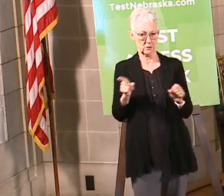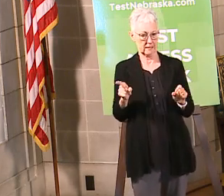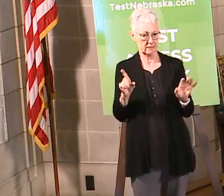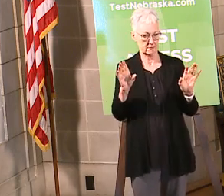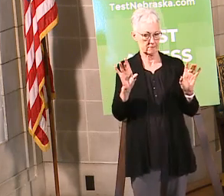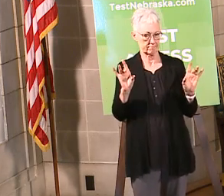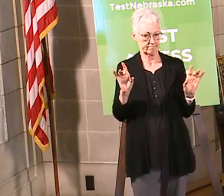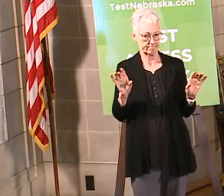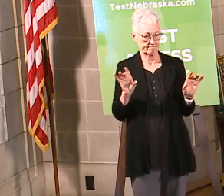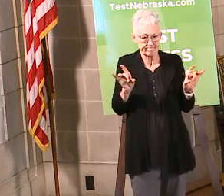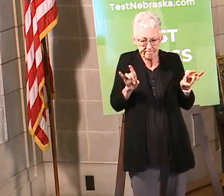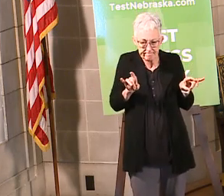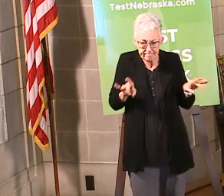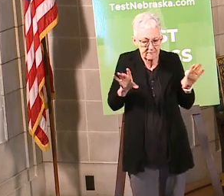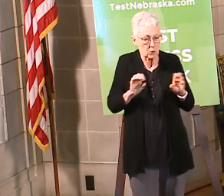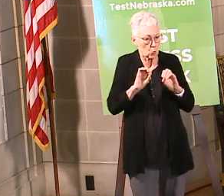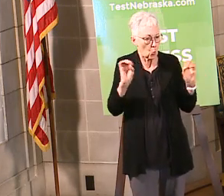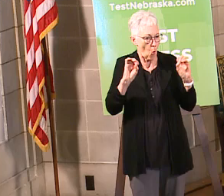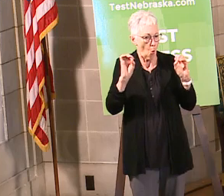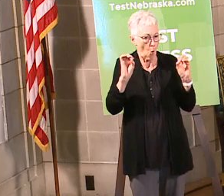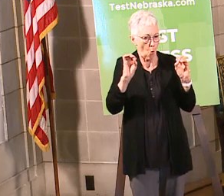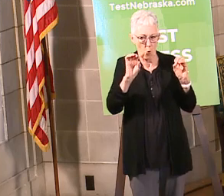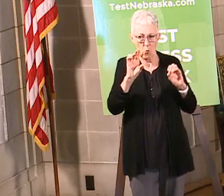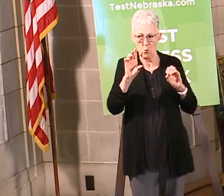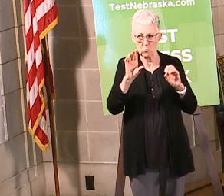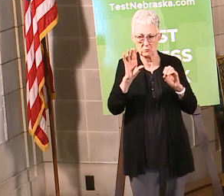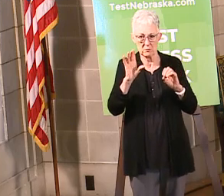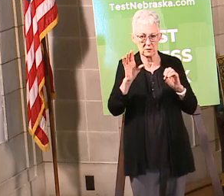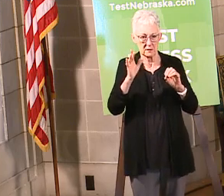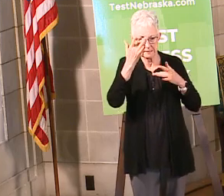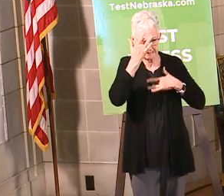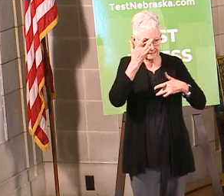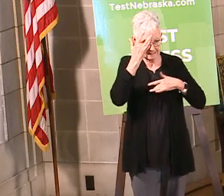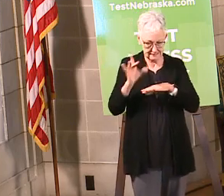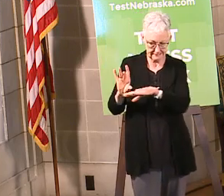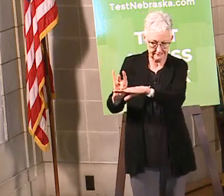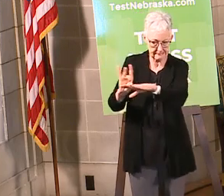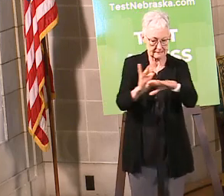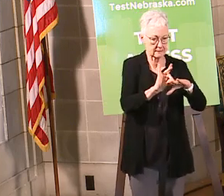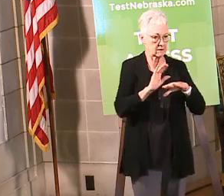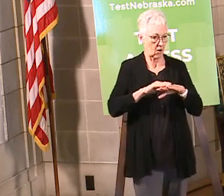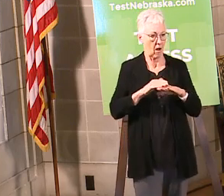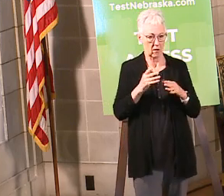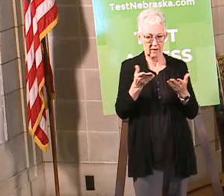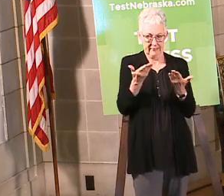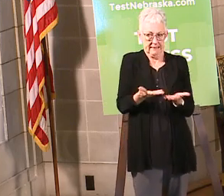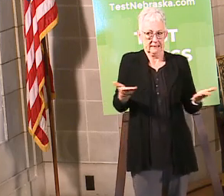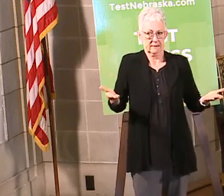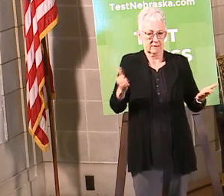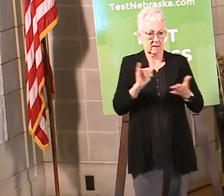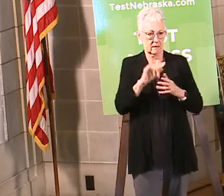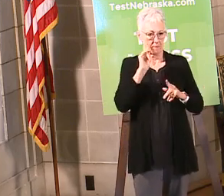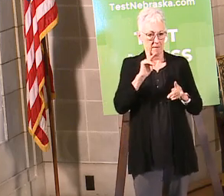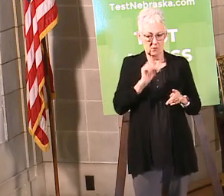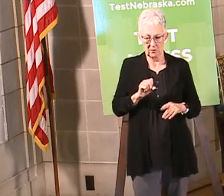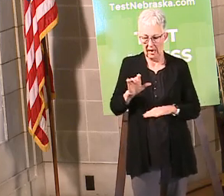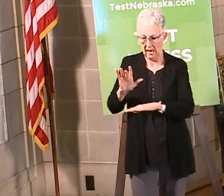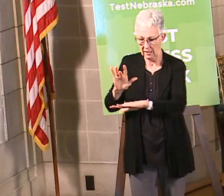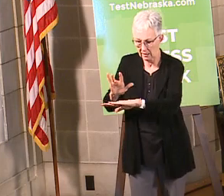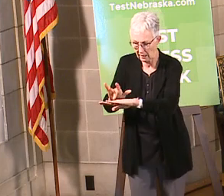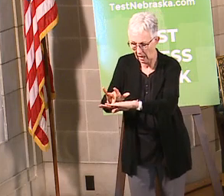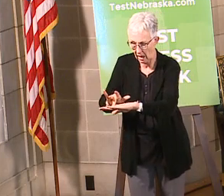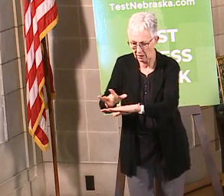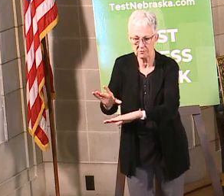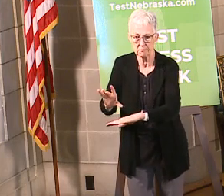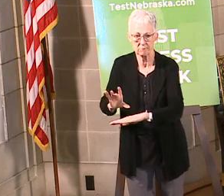And if Nebraska team is going elsewhere, you know, I would encourage them to follow the same sort of standards that are either going to be in